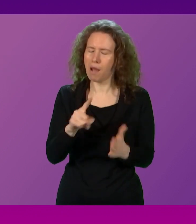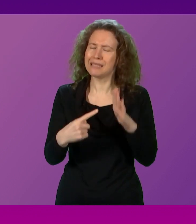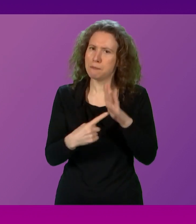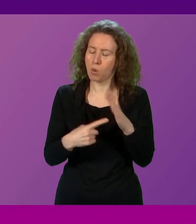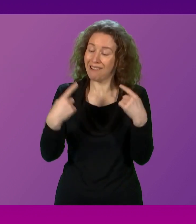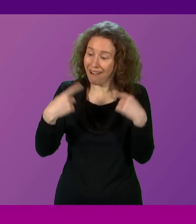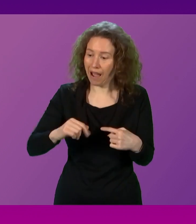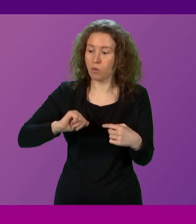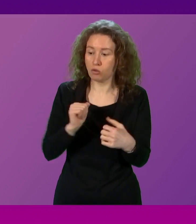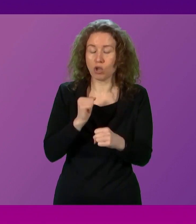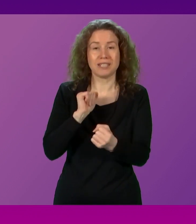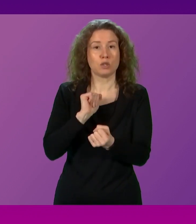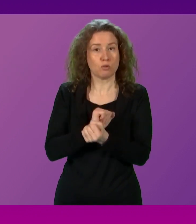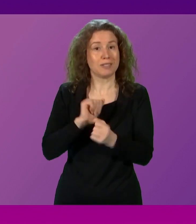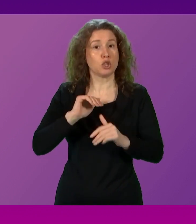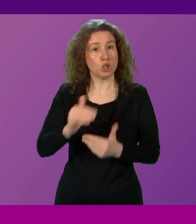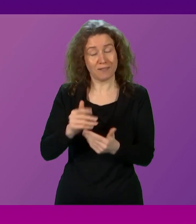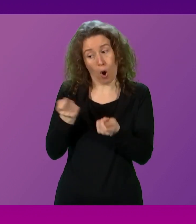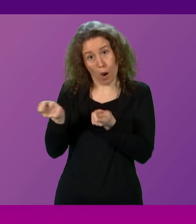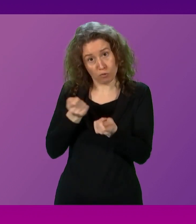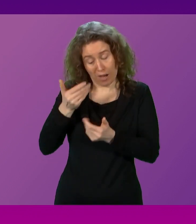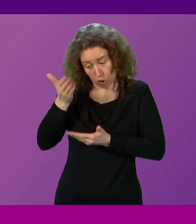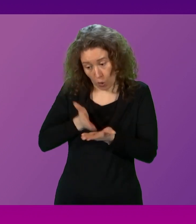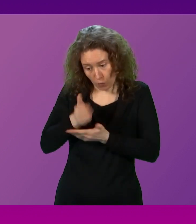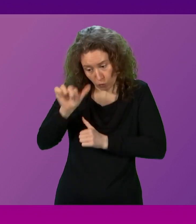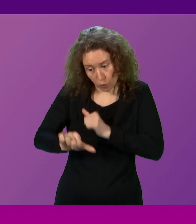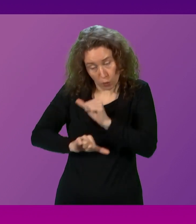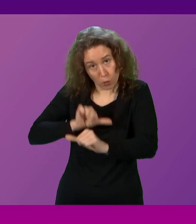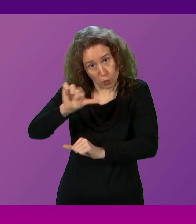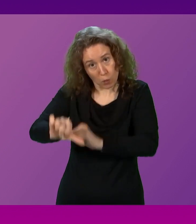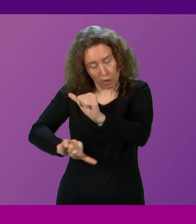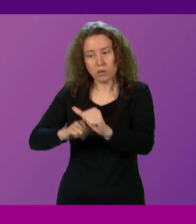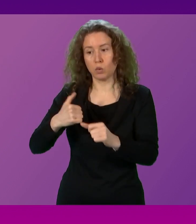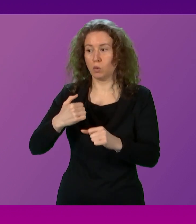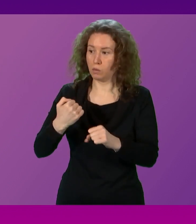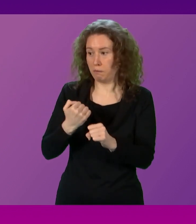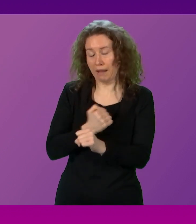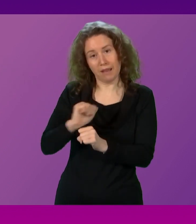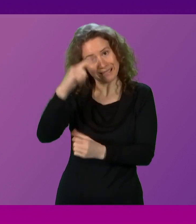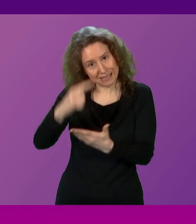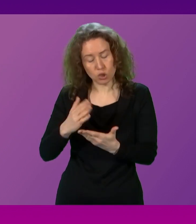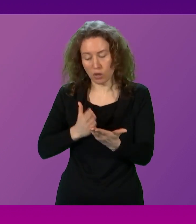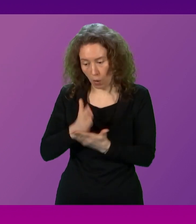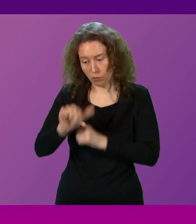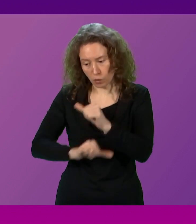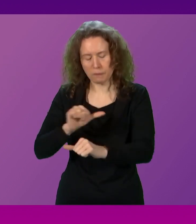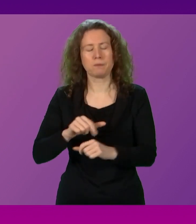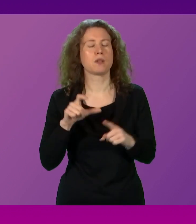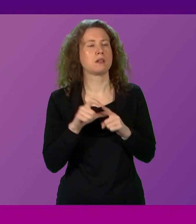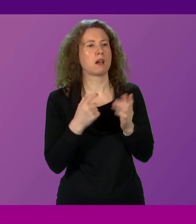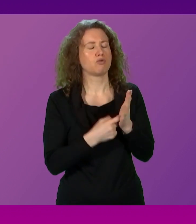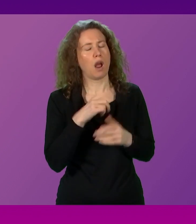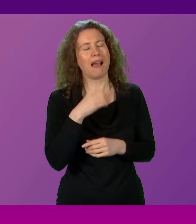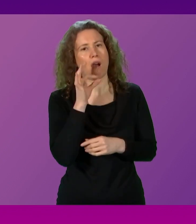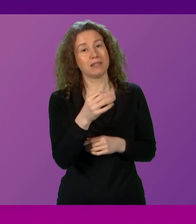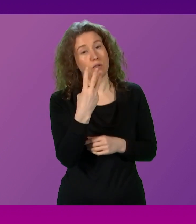to allow the Scottish Prison Service operationally to give effect to the decisions that they have taken. Douglas Ross. I'm sorry, I've asked this three